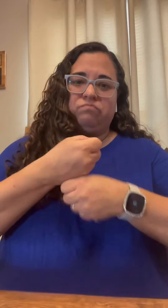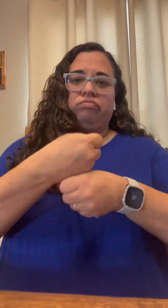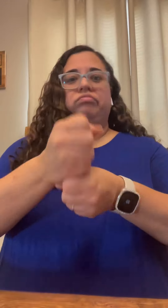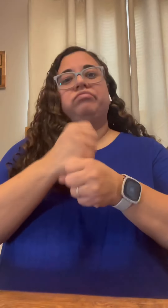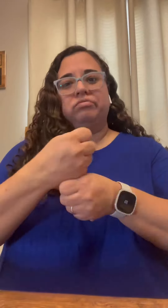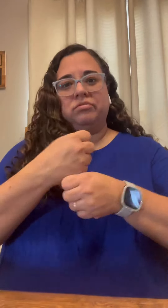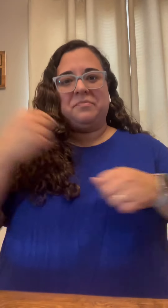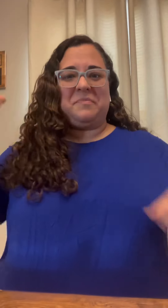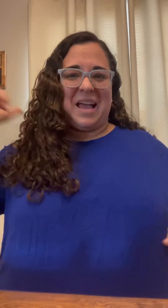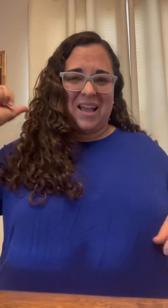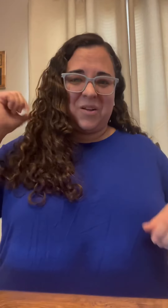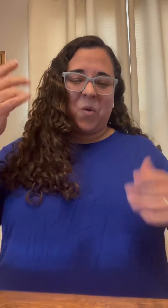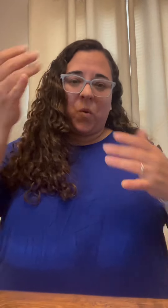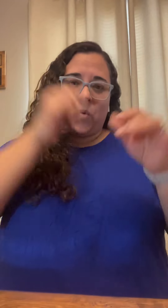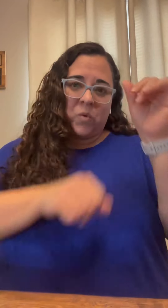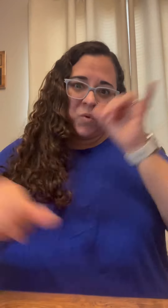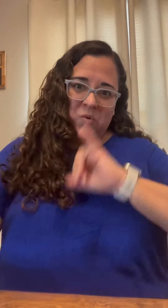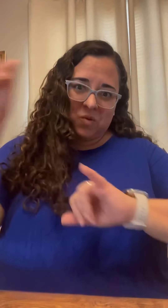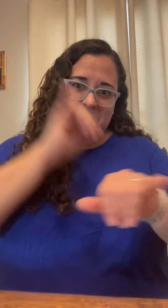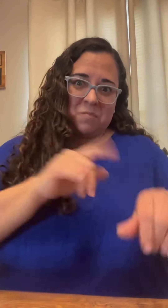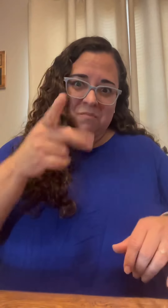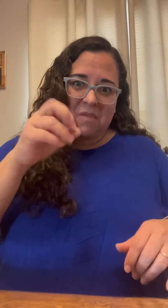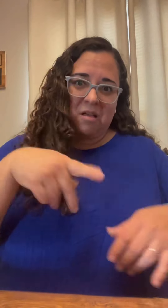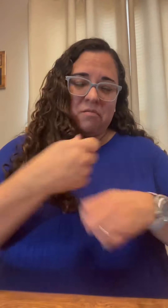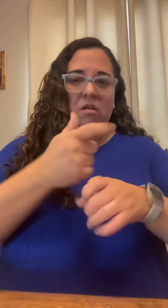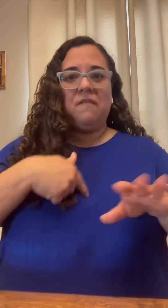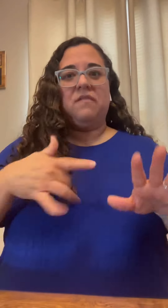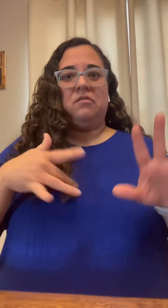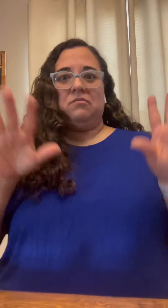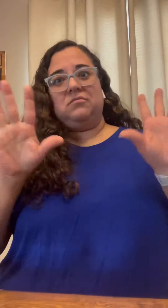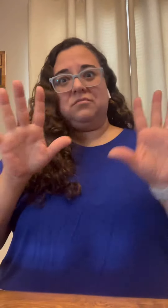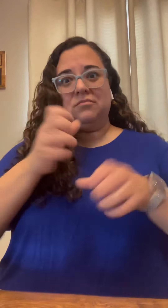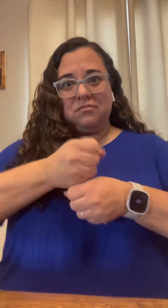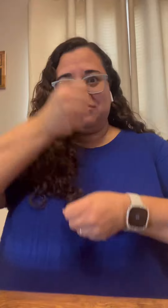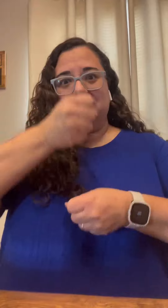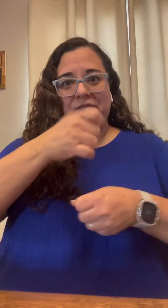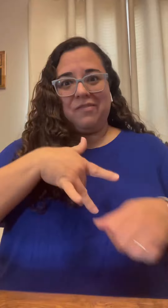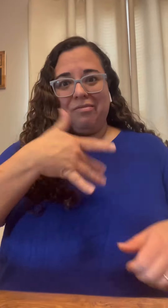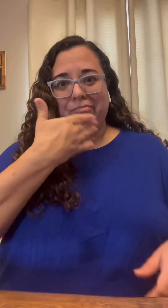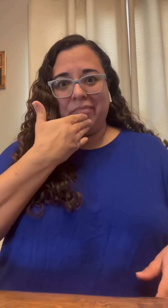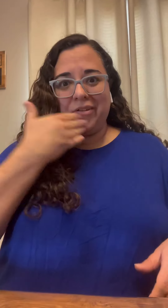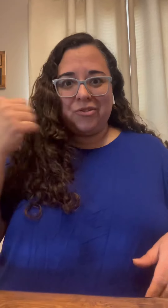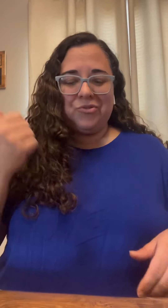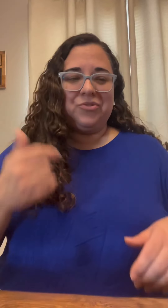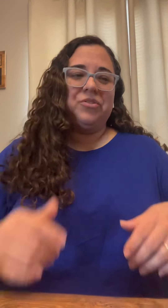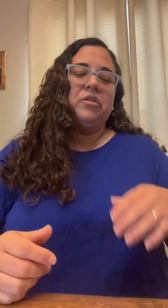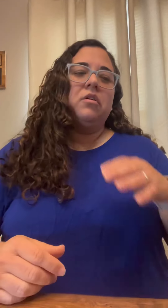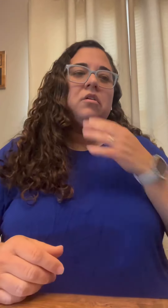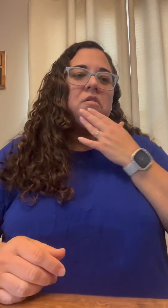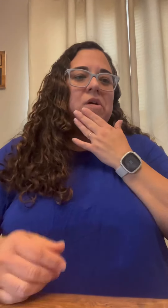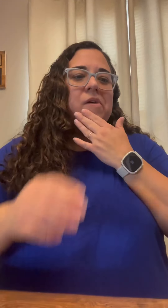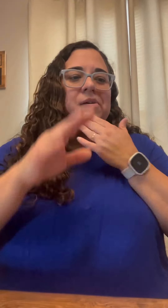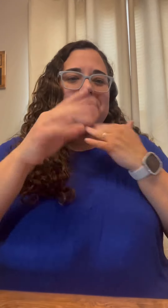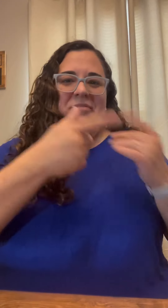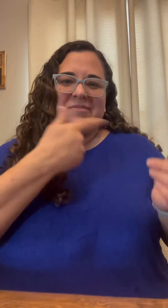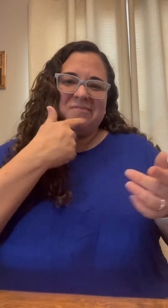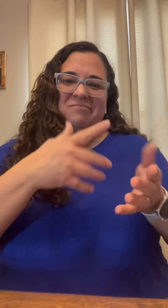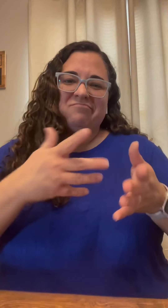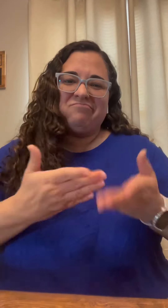and i did finally get an adjustment on my back oh my gosh my whole spine just popped and i was feeling really good felt